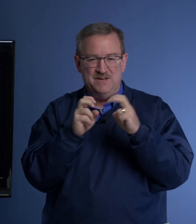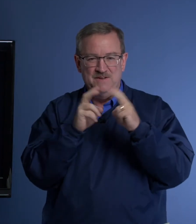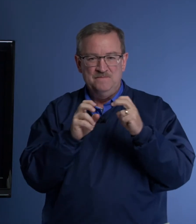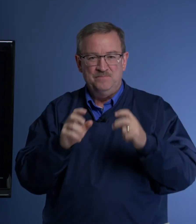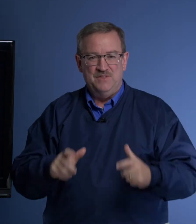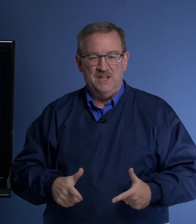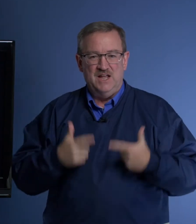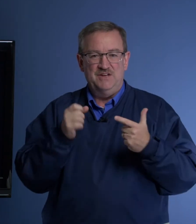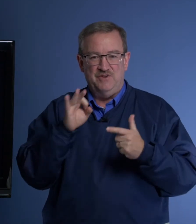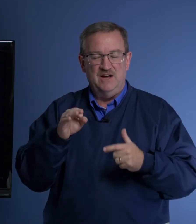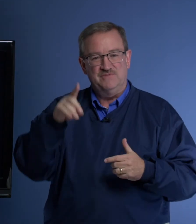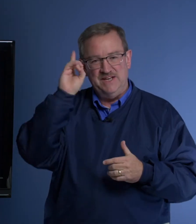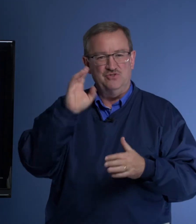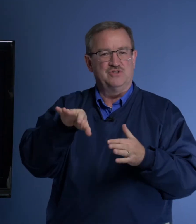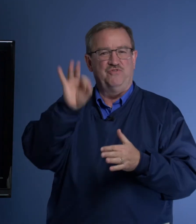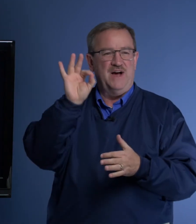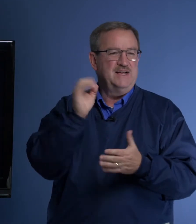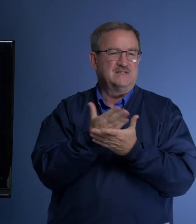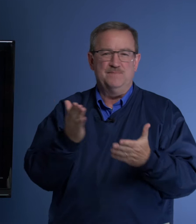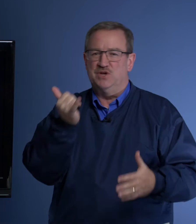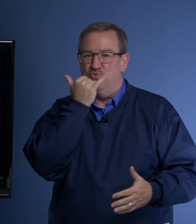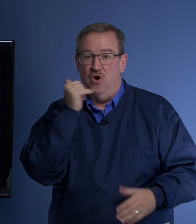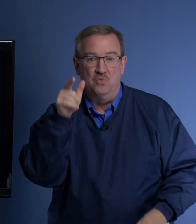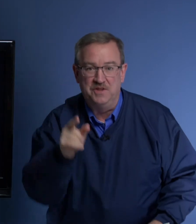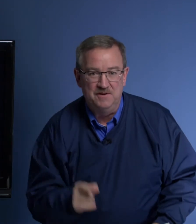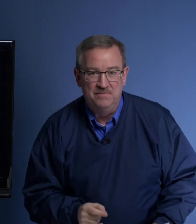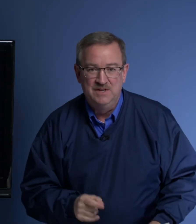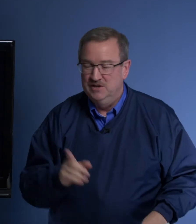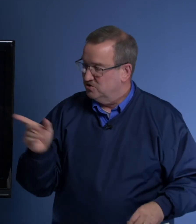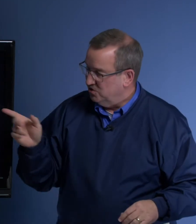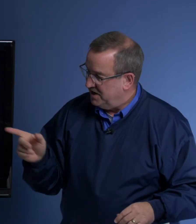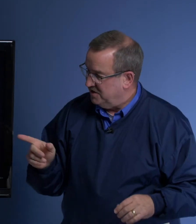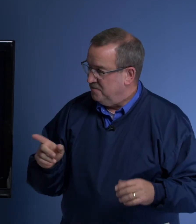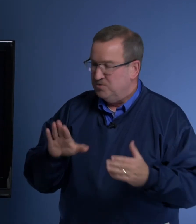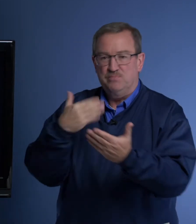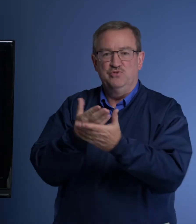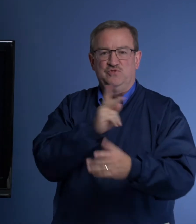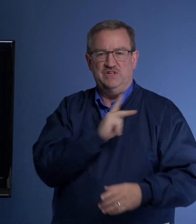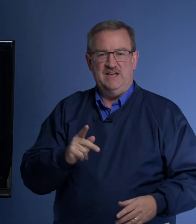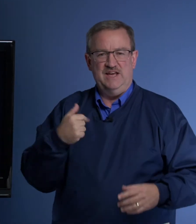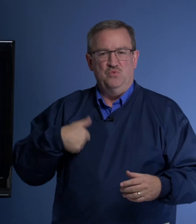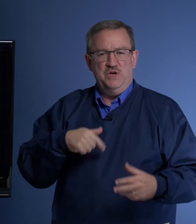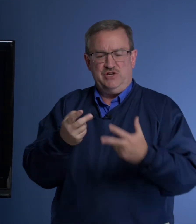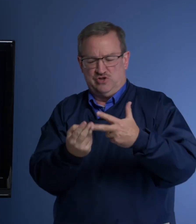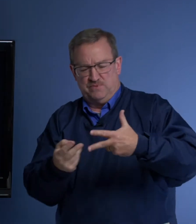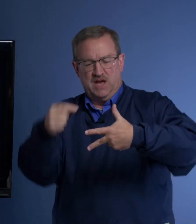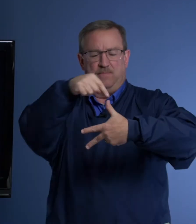the life of Daniel to find something wrong with him so they could prove to the king we should be up